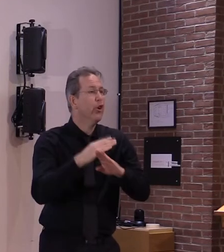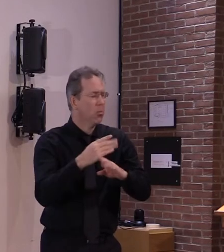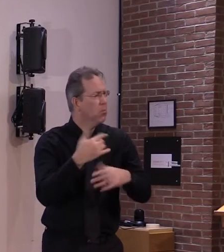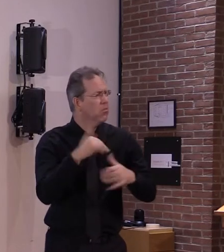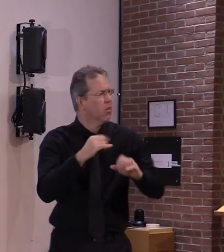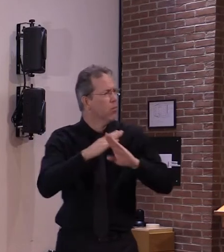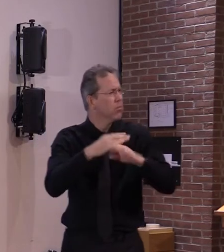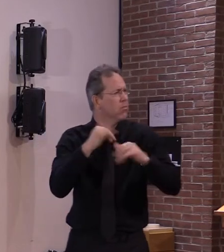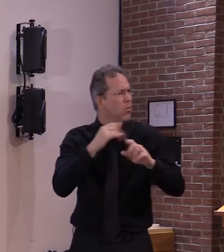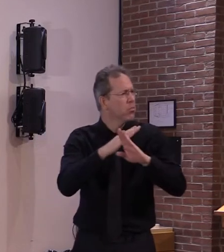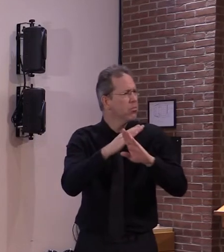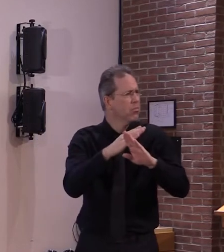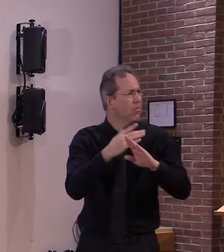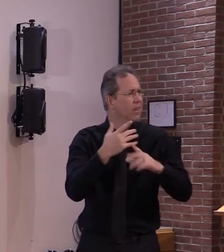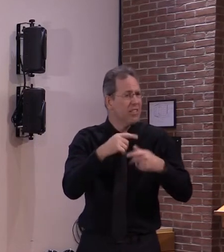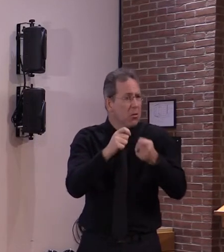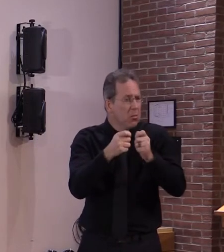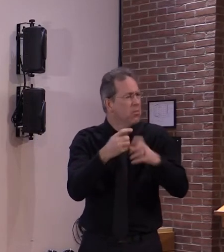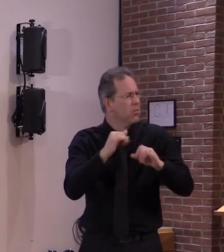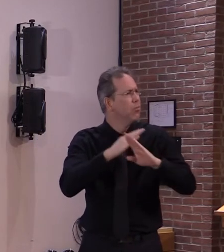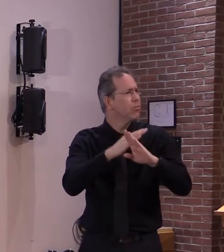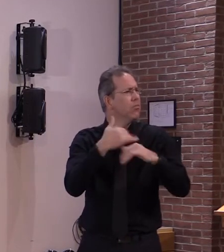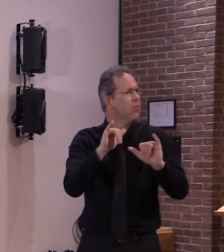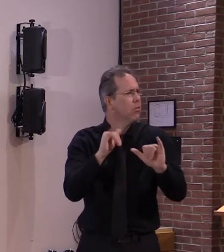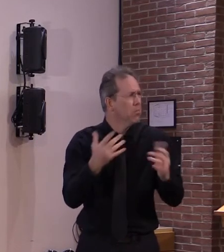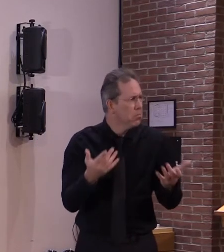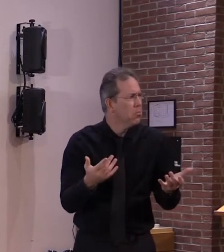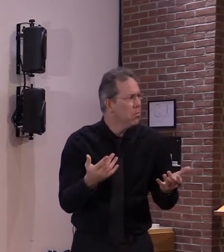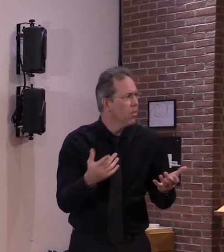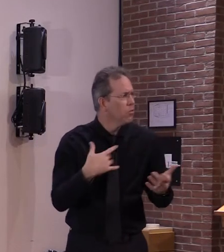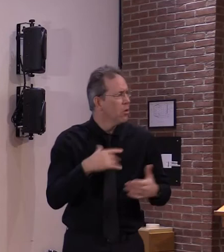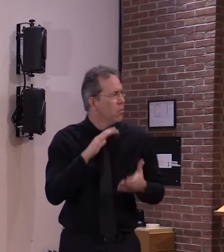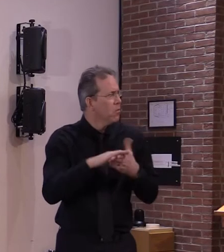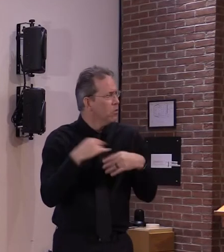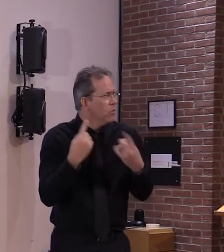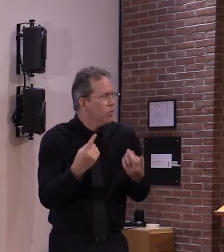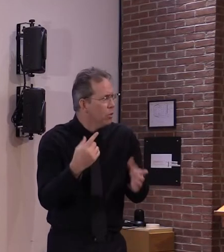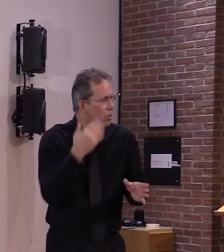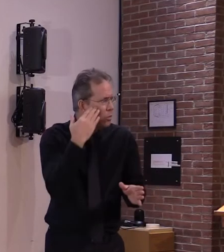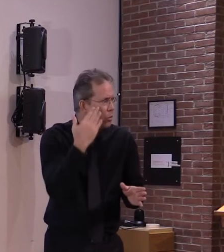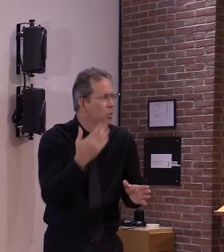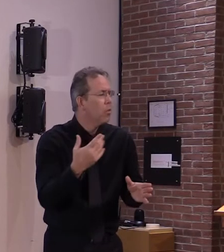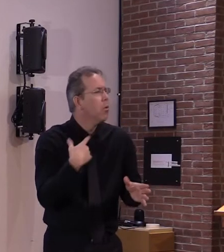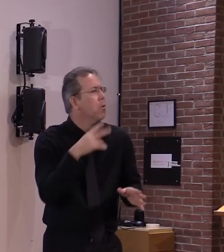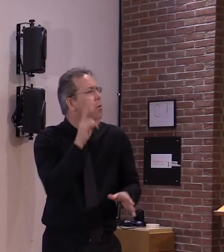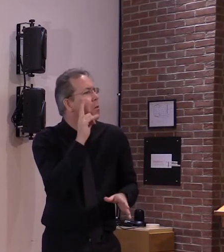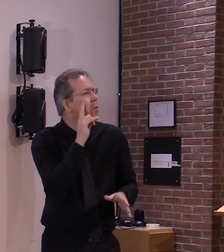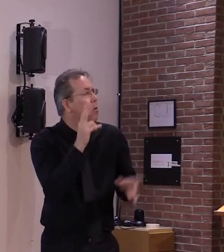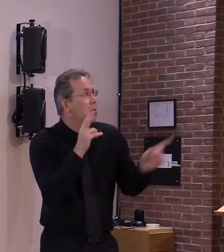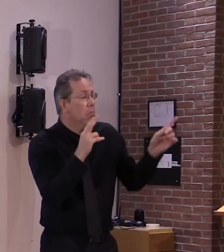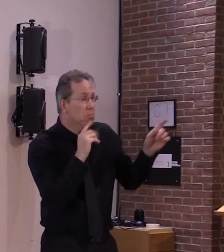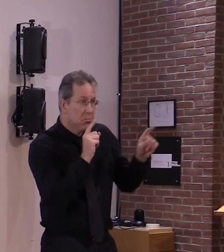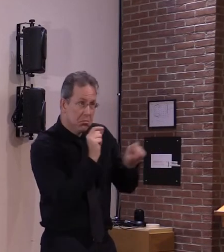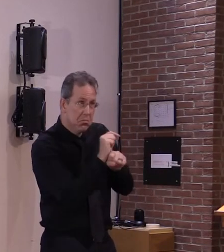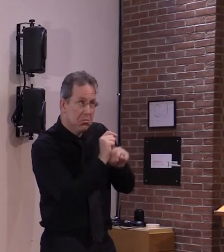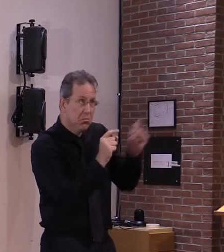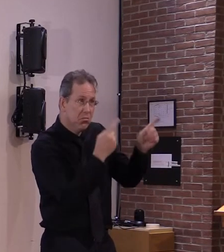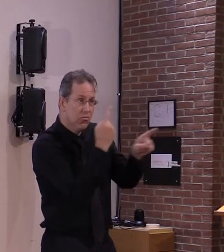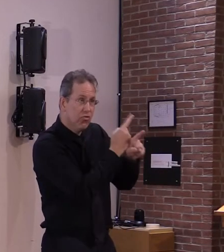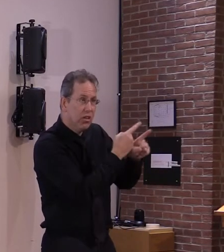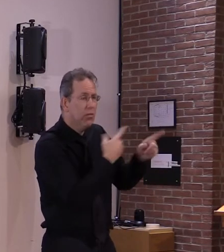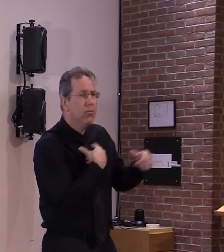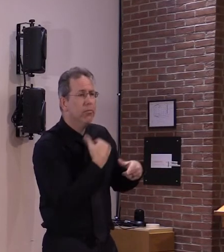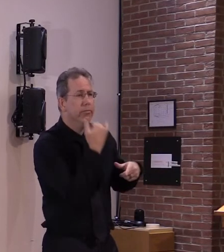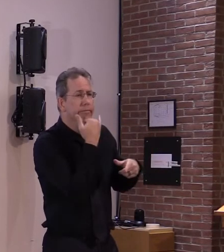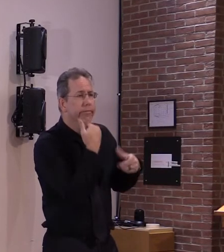news about it but like i say it's so early that um we we haven't even had a chance to really examine what